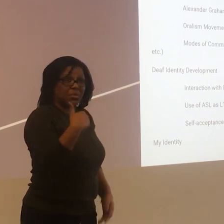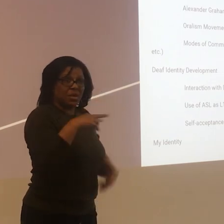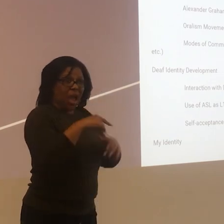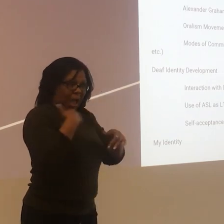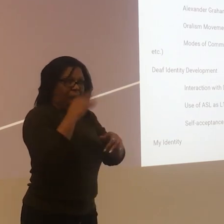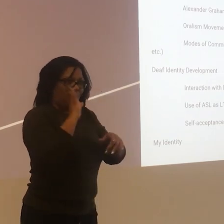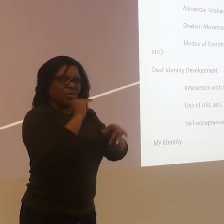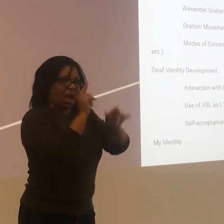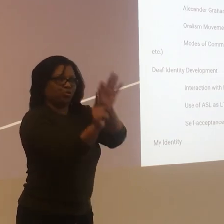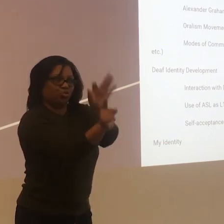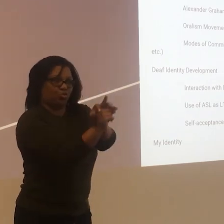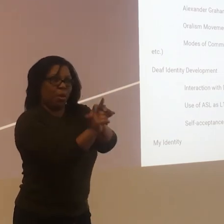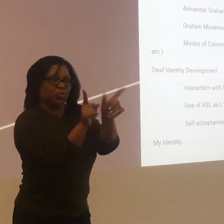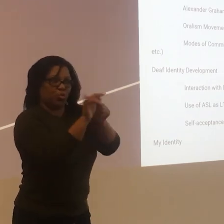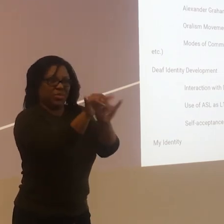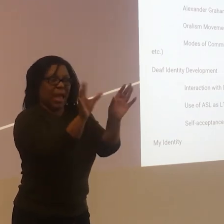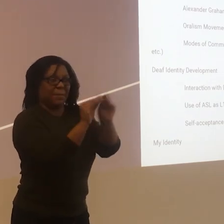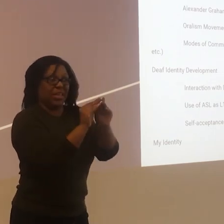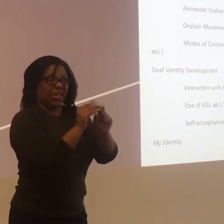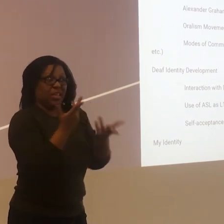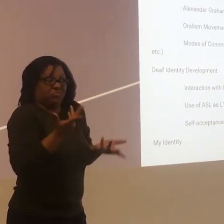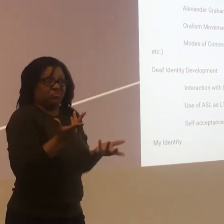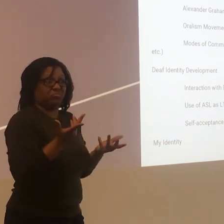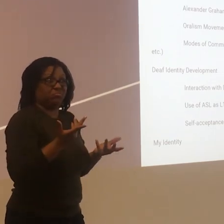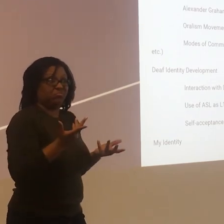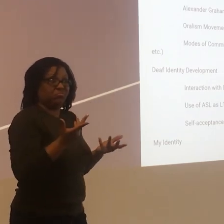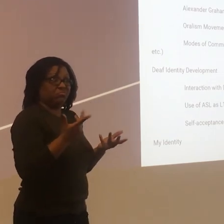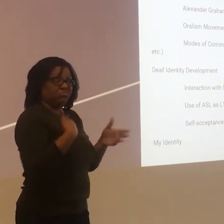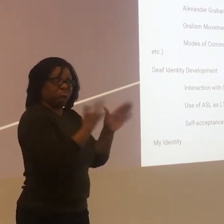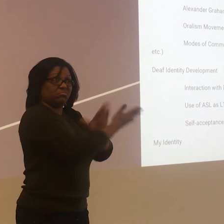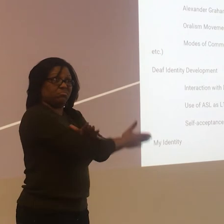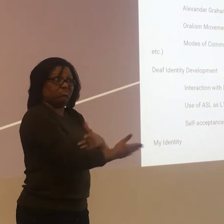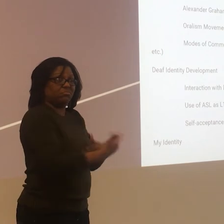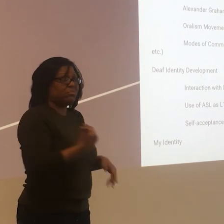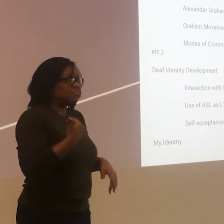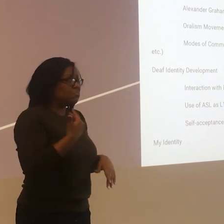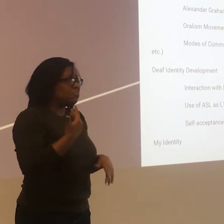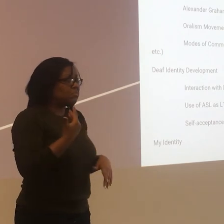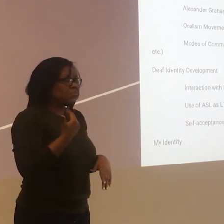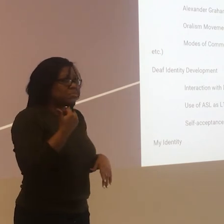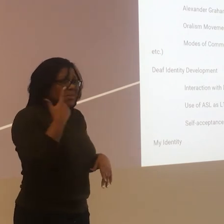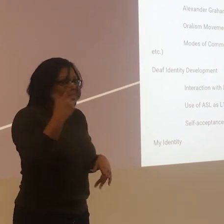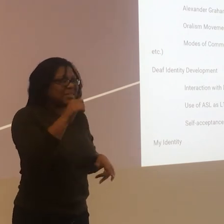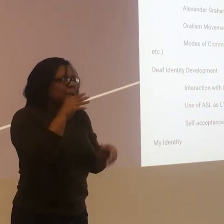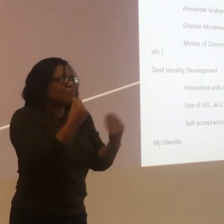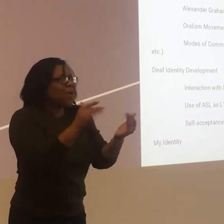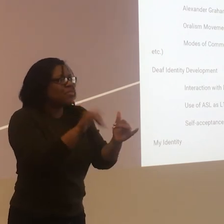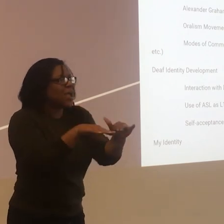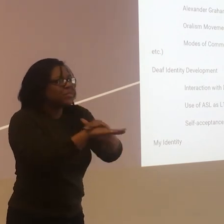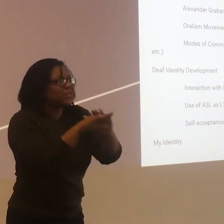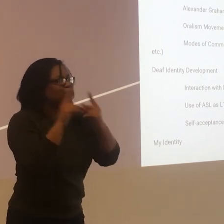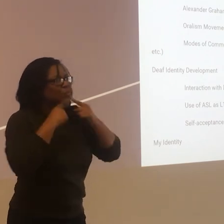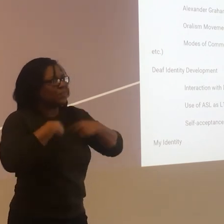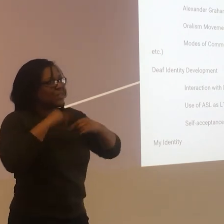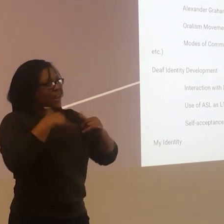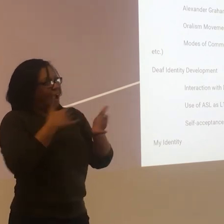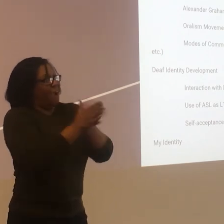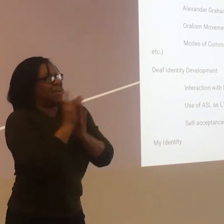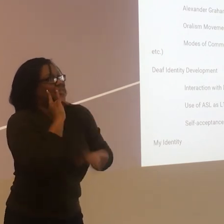are strapped for an interpreter. They don't know they can't get one because it's a last-minute meeting. So like, hey, let's use VRI. That's not